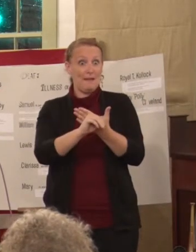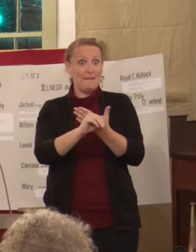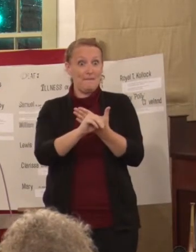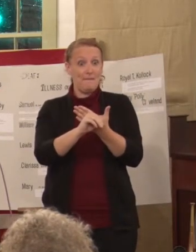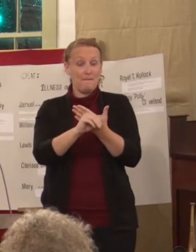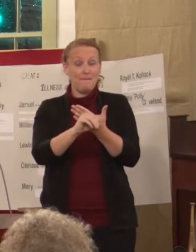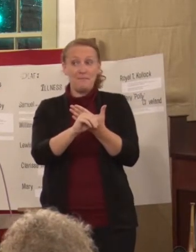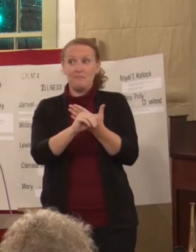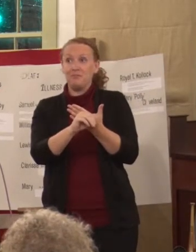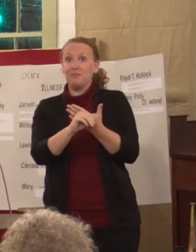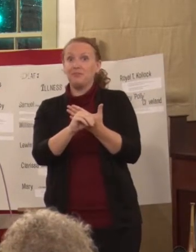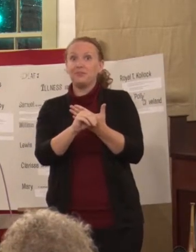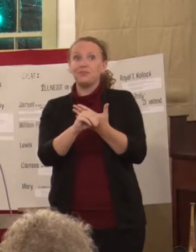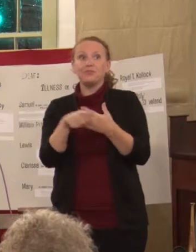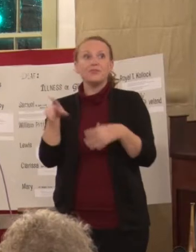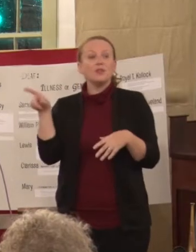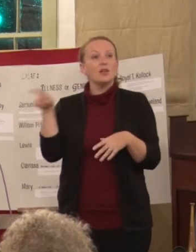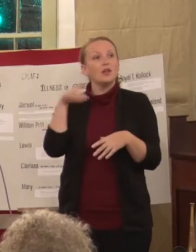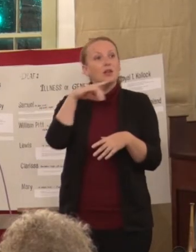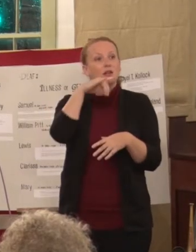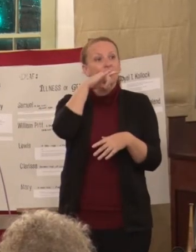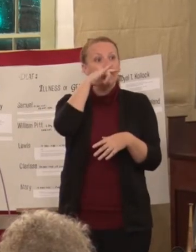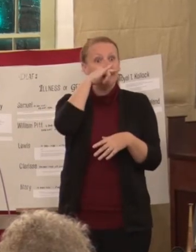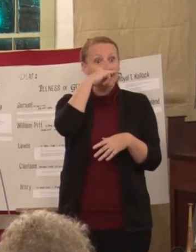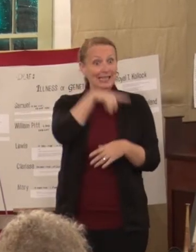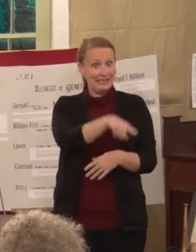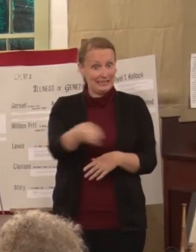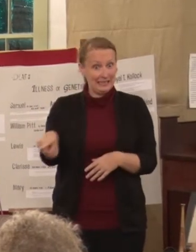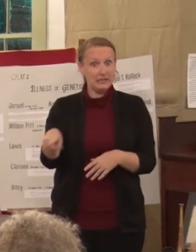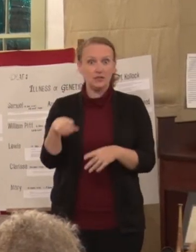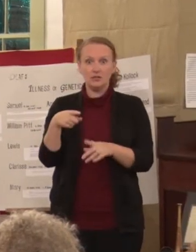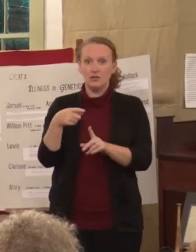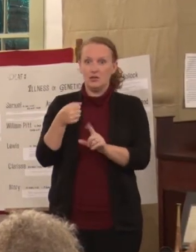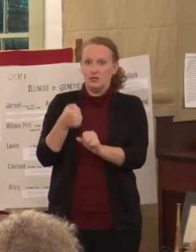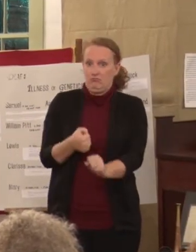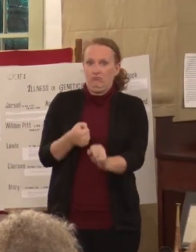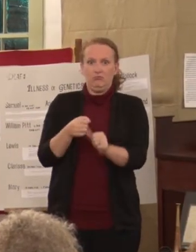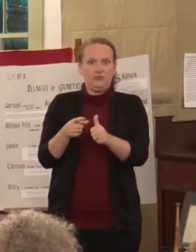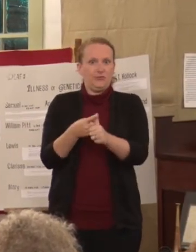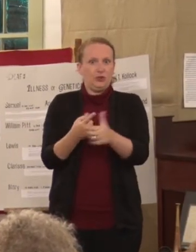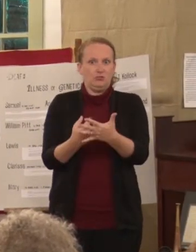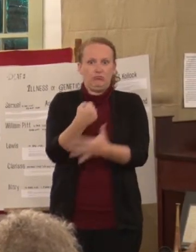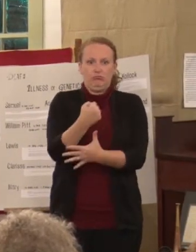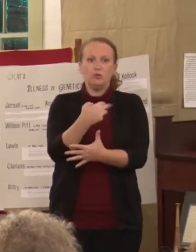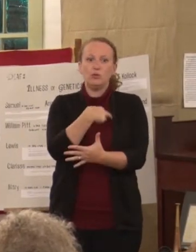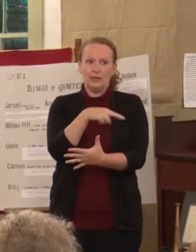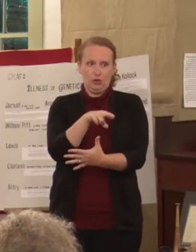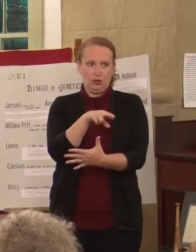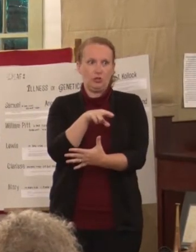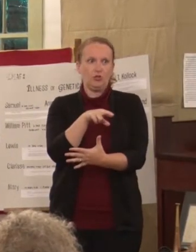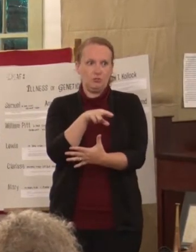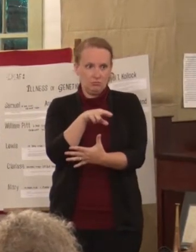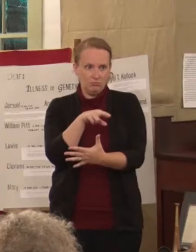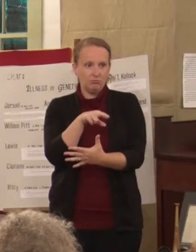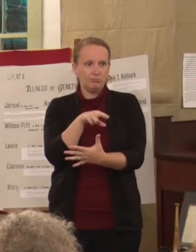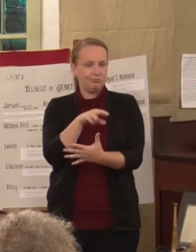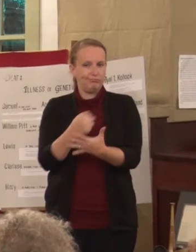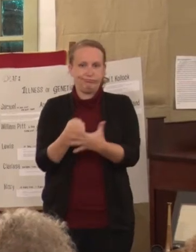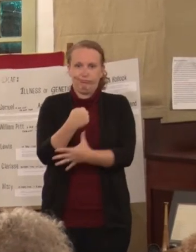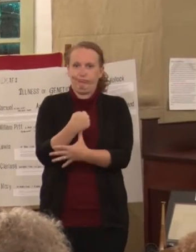And the kids had, you know, religion was number first in the subjects. And